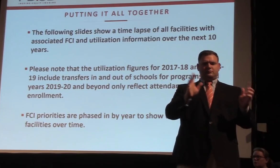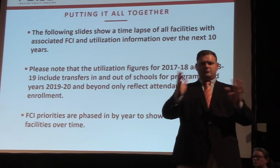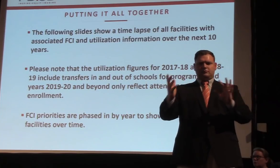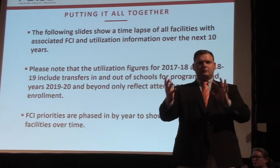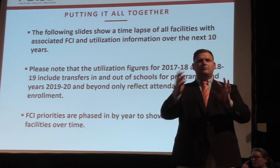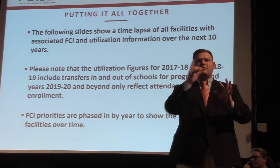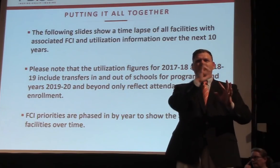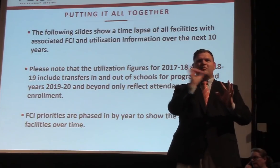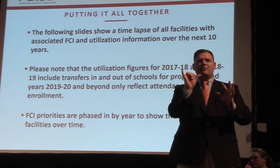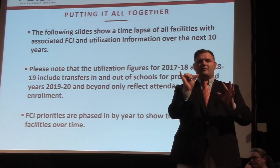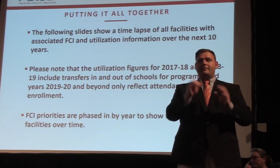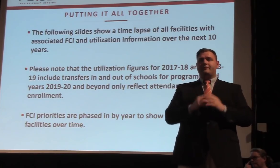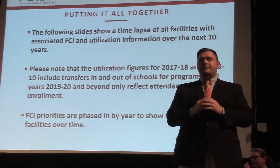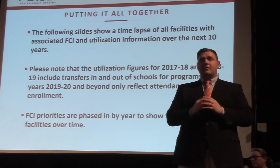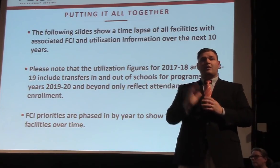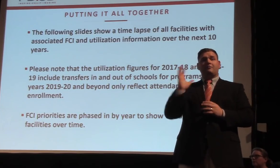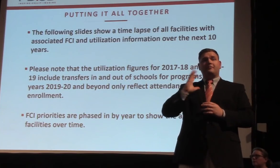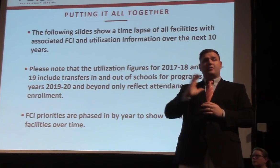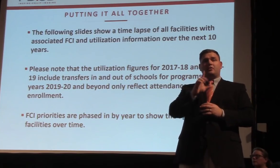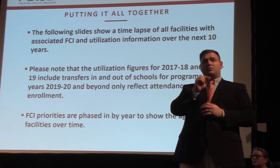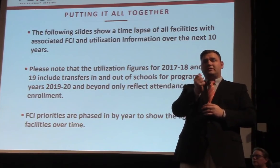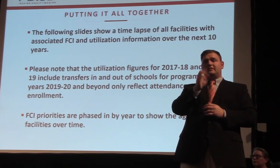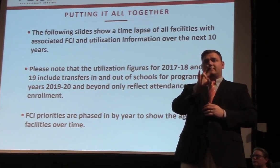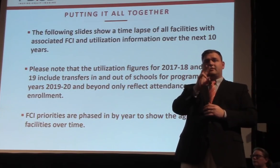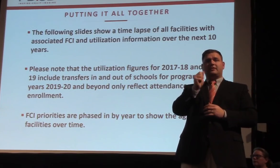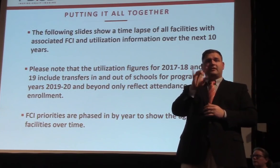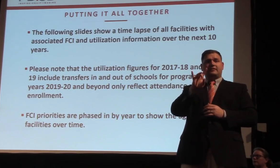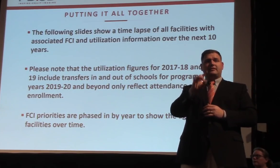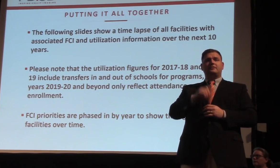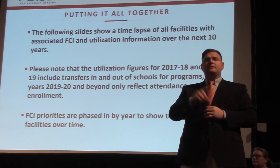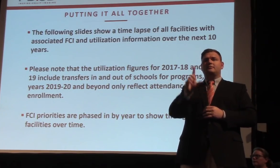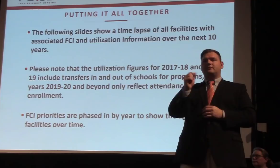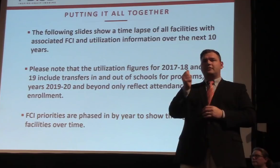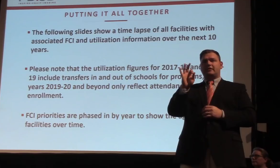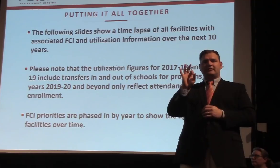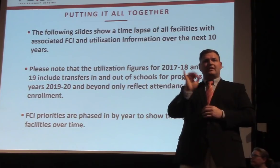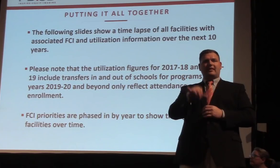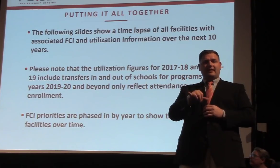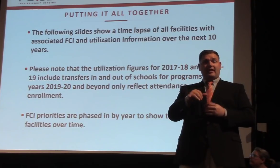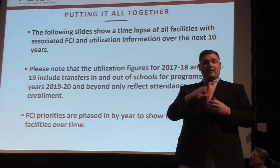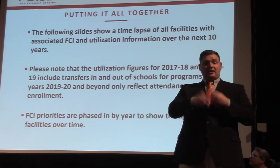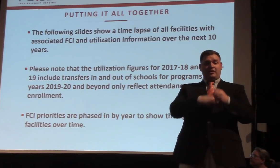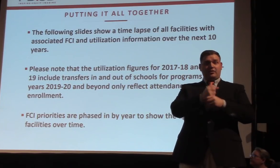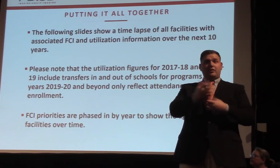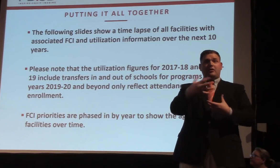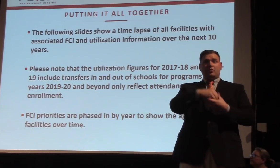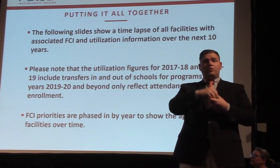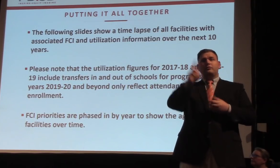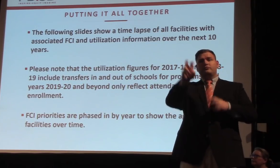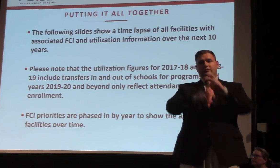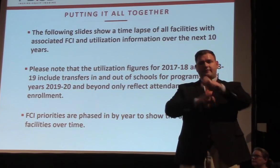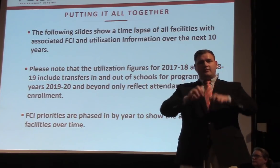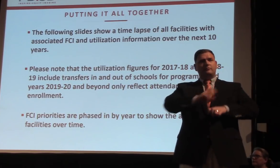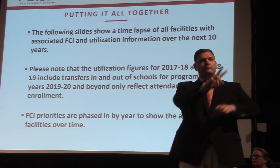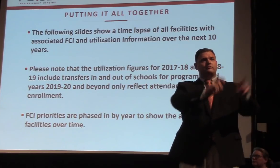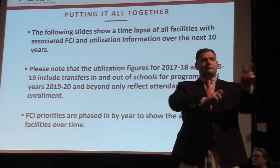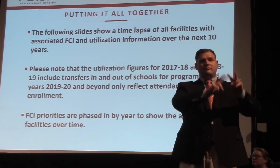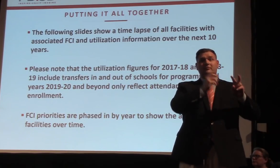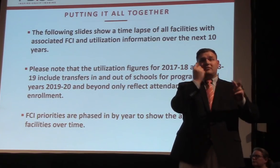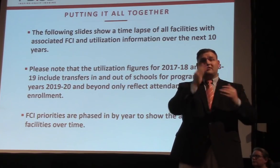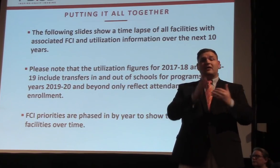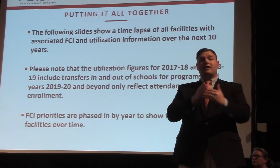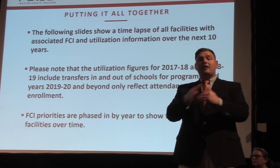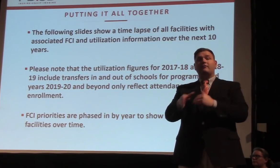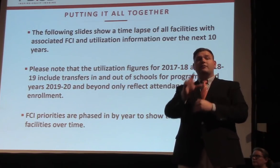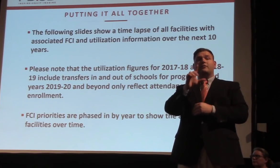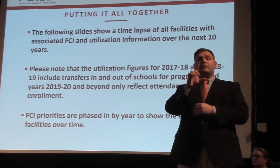and 2018-19 data, that those years do include transfers in and out, but once we get beyond 2019-20, we're looking